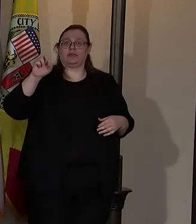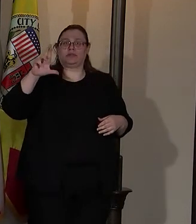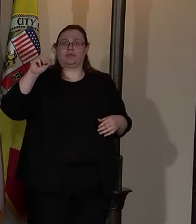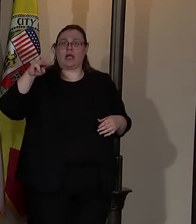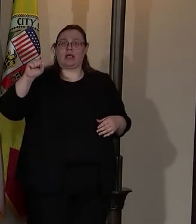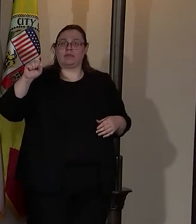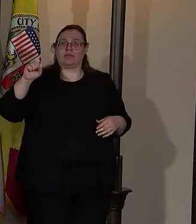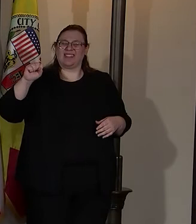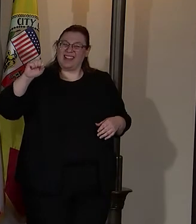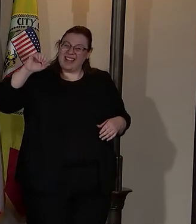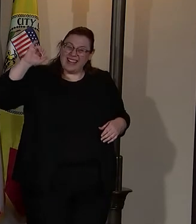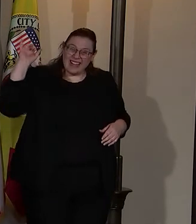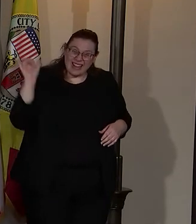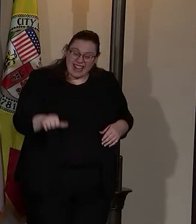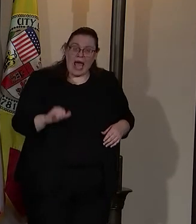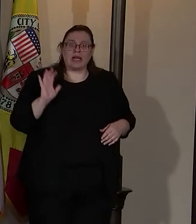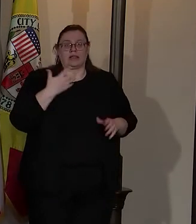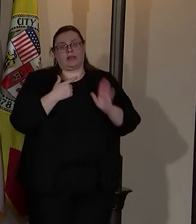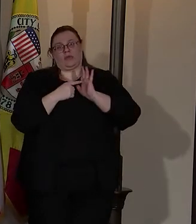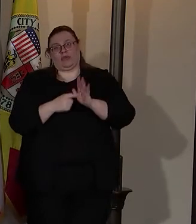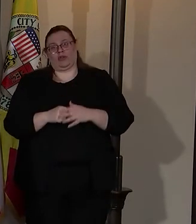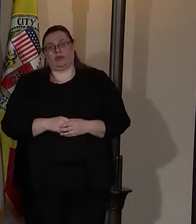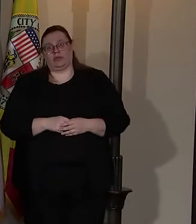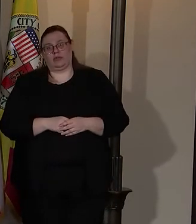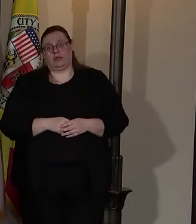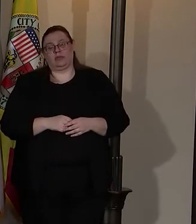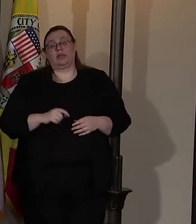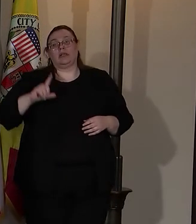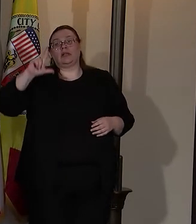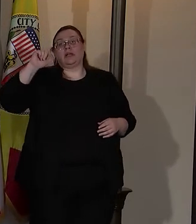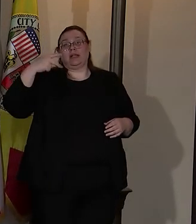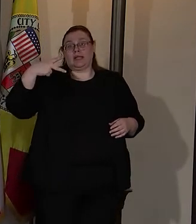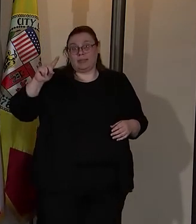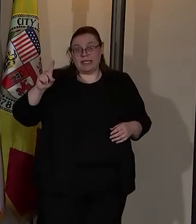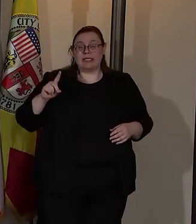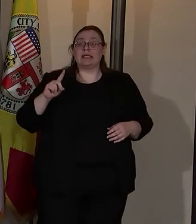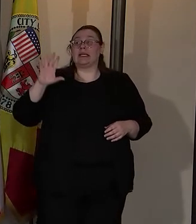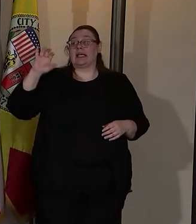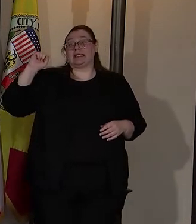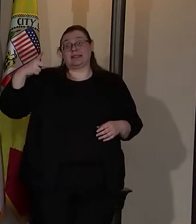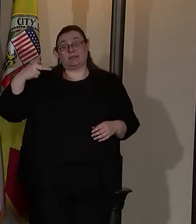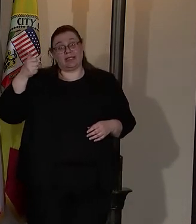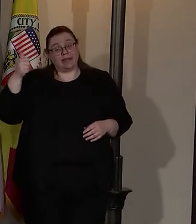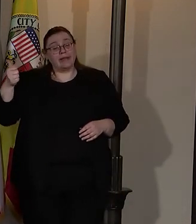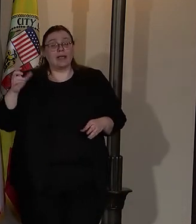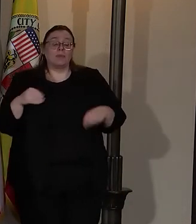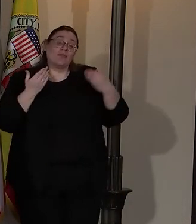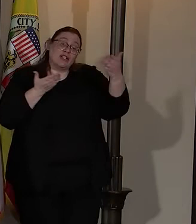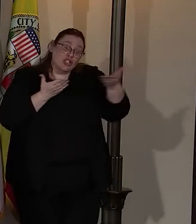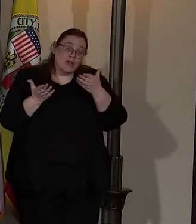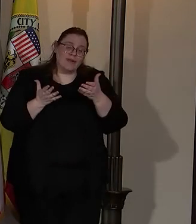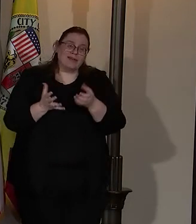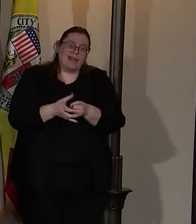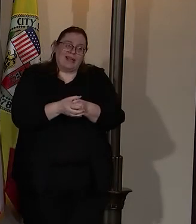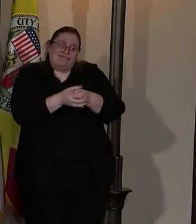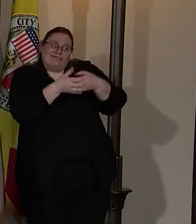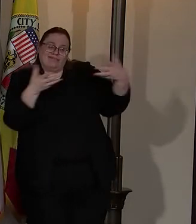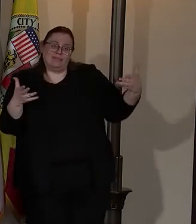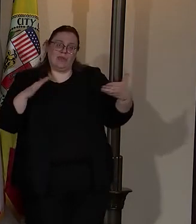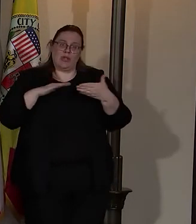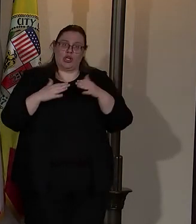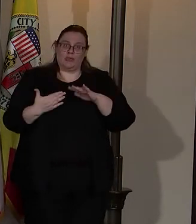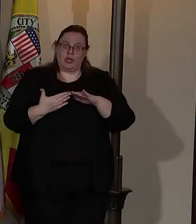That is our model, that the LAPD CSP is serving and enlarging the community